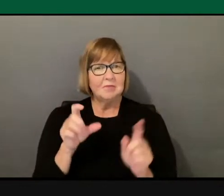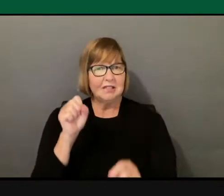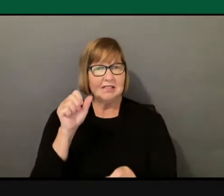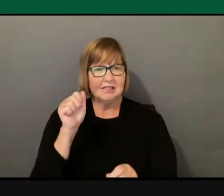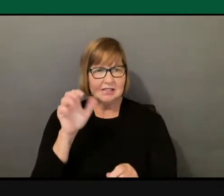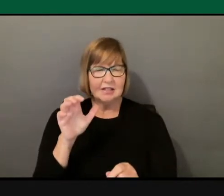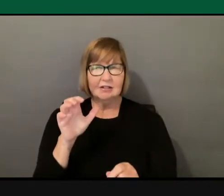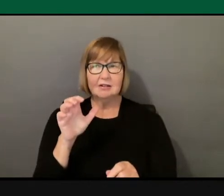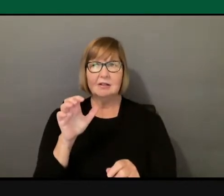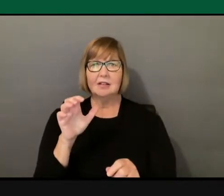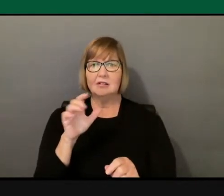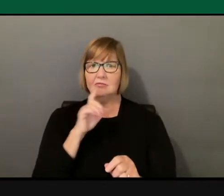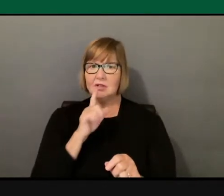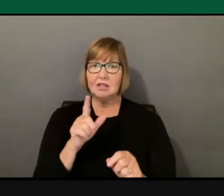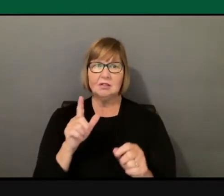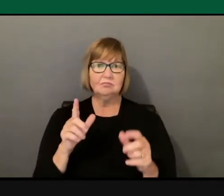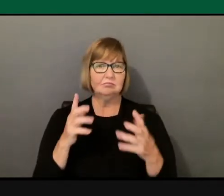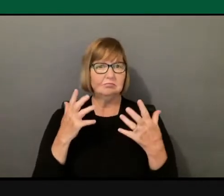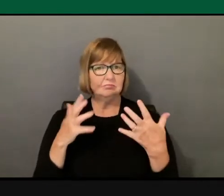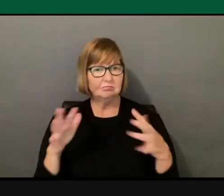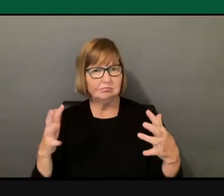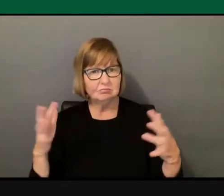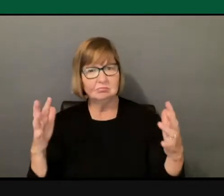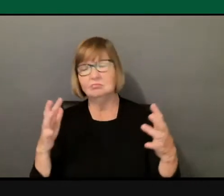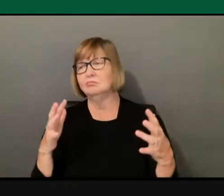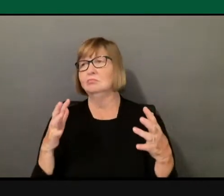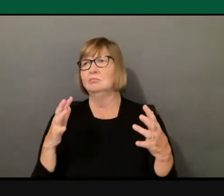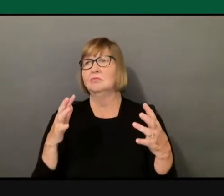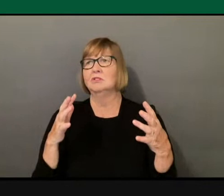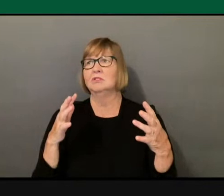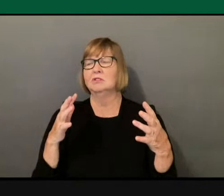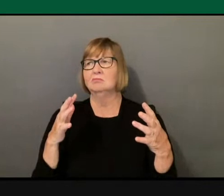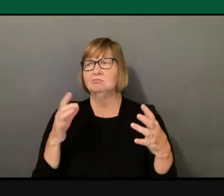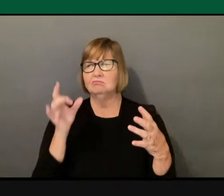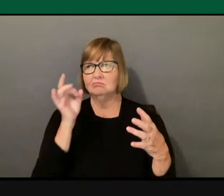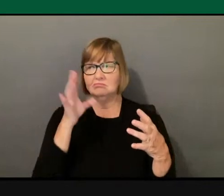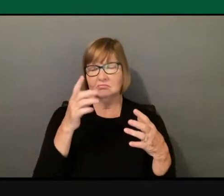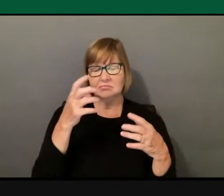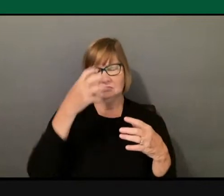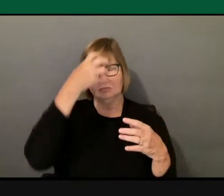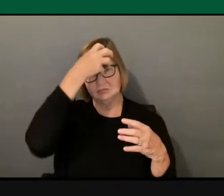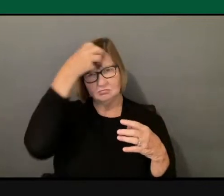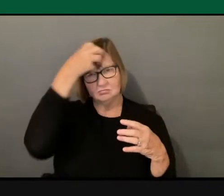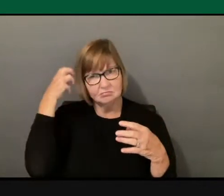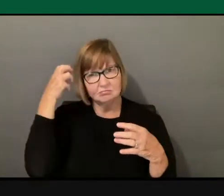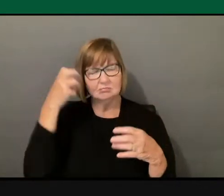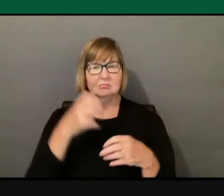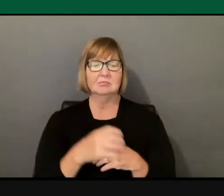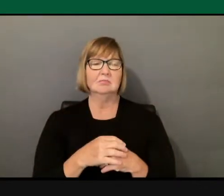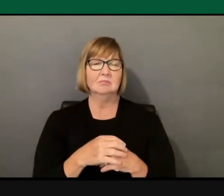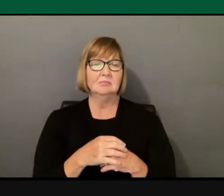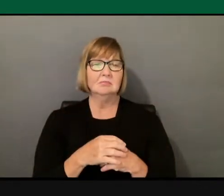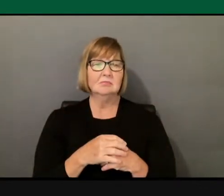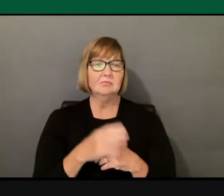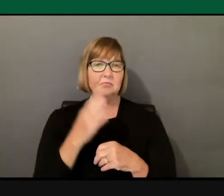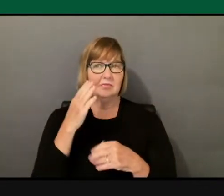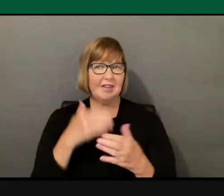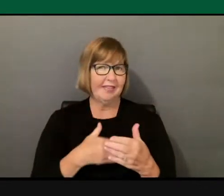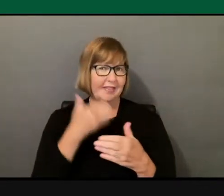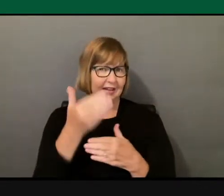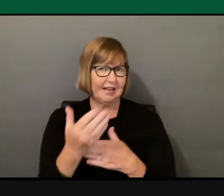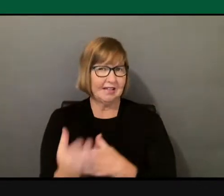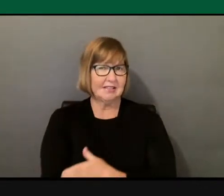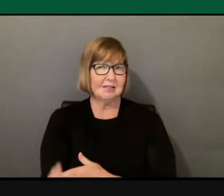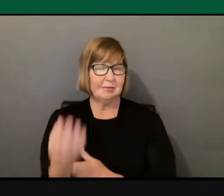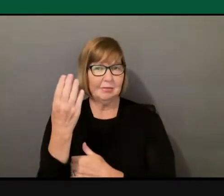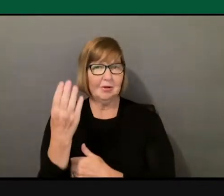unnerving because we knew what it was like to have our synagogues attacked. The next morning, the very next morning, the Muslim